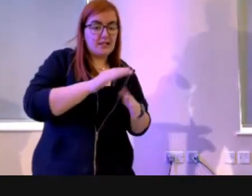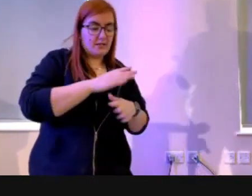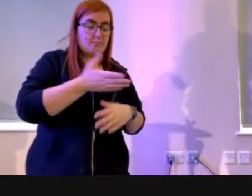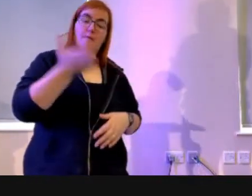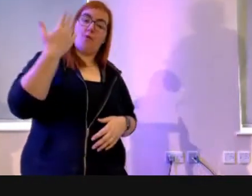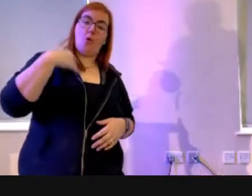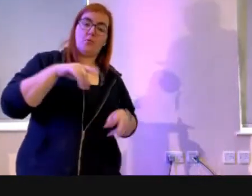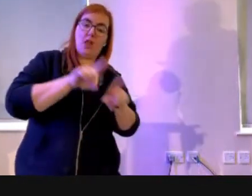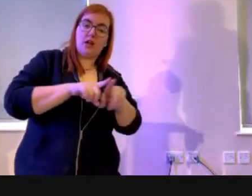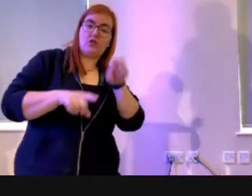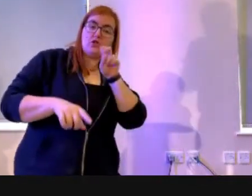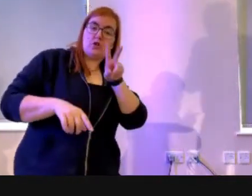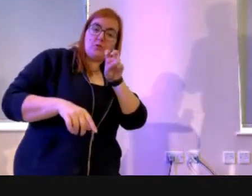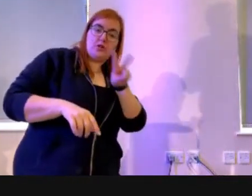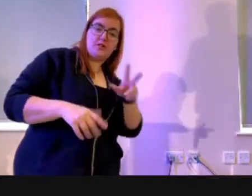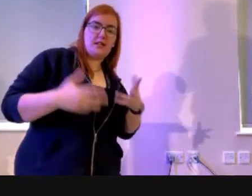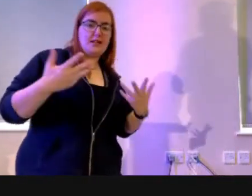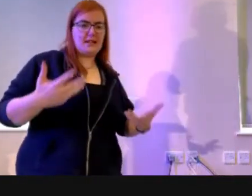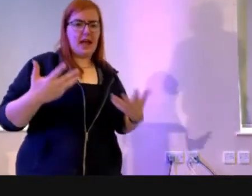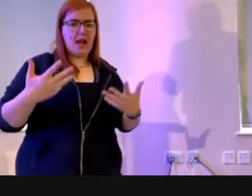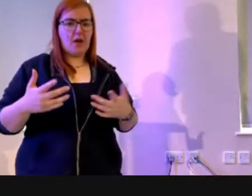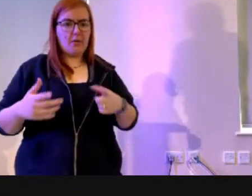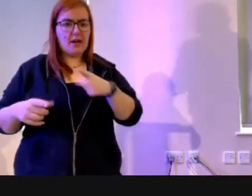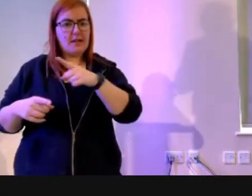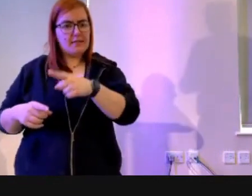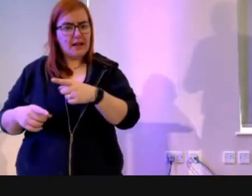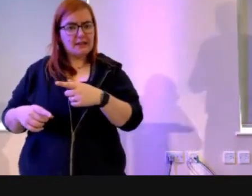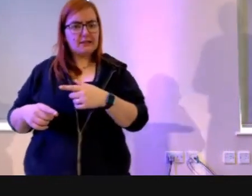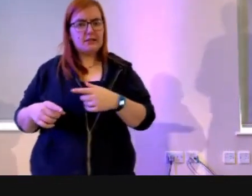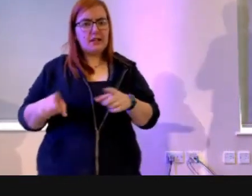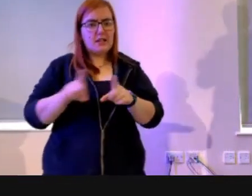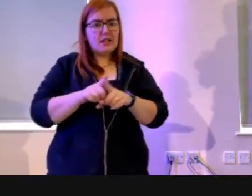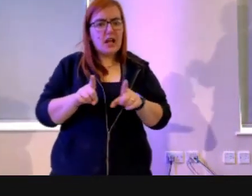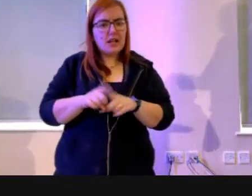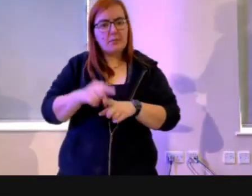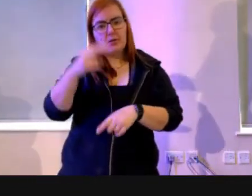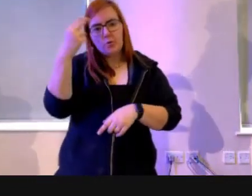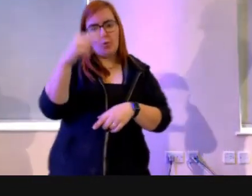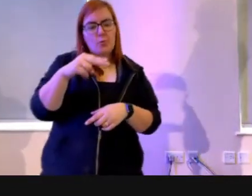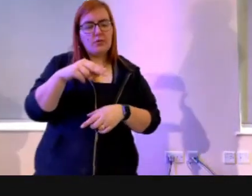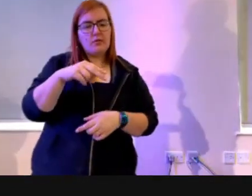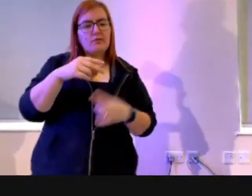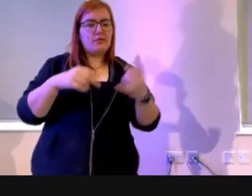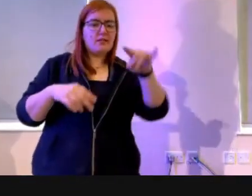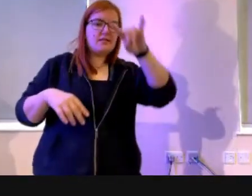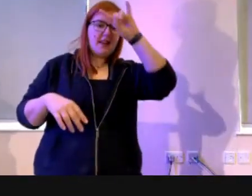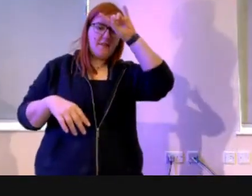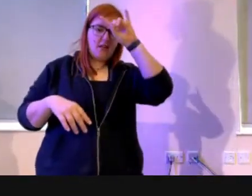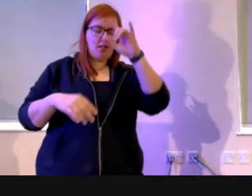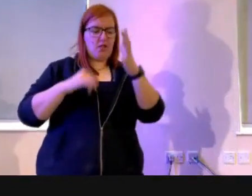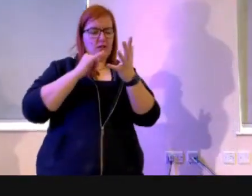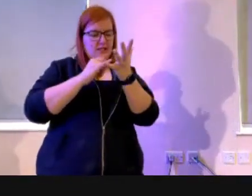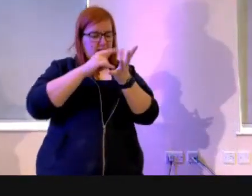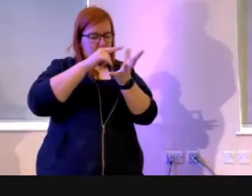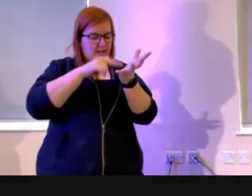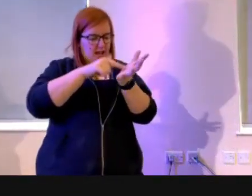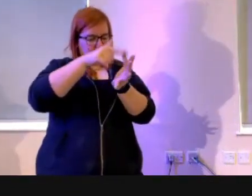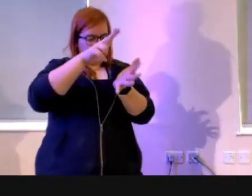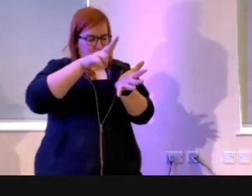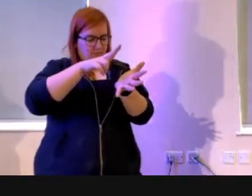got this entity, this being called the devil or Satan, who's trying to mess everything